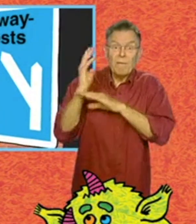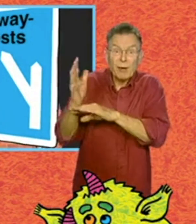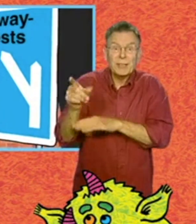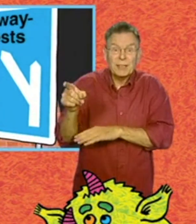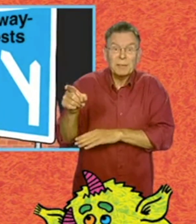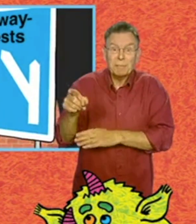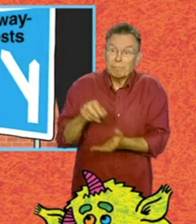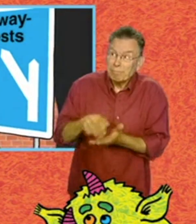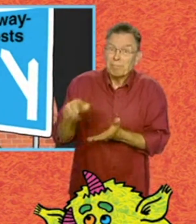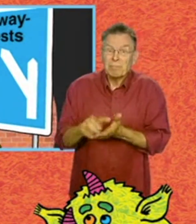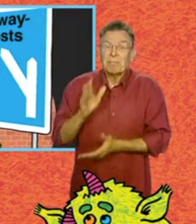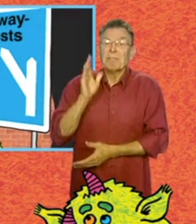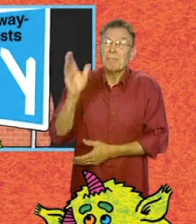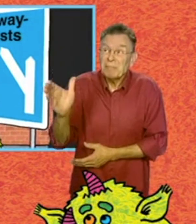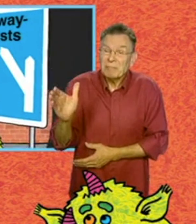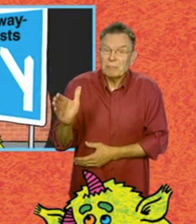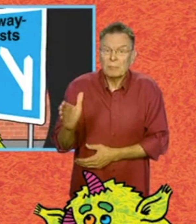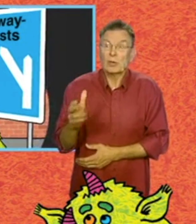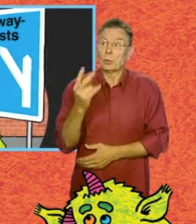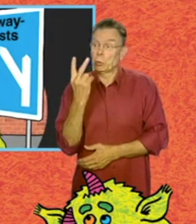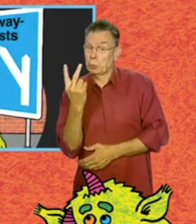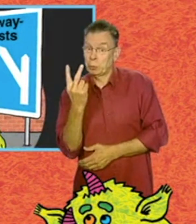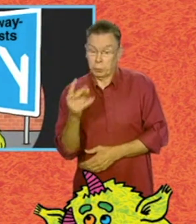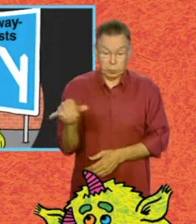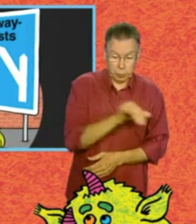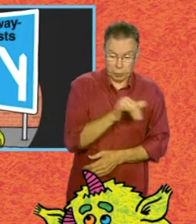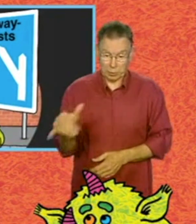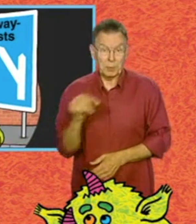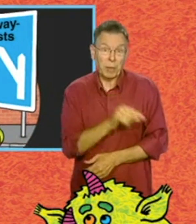far away forests, there are two possibilities.